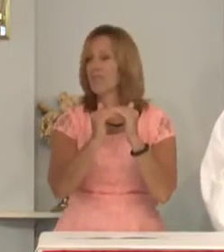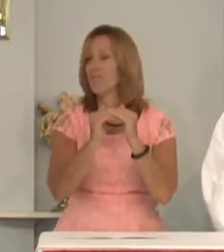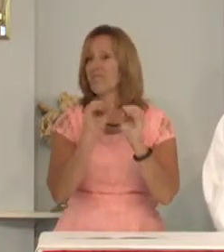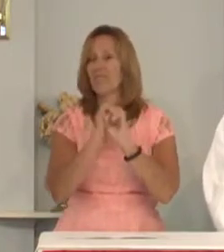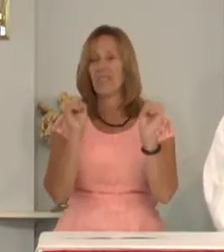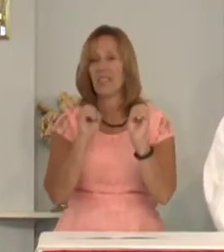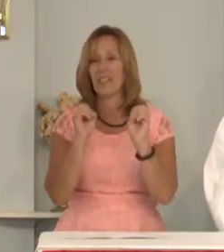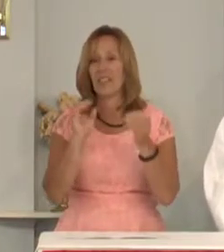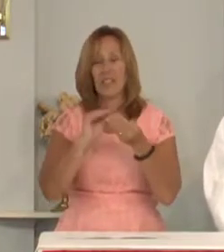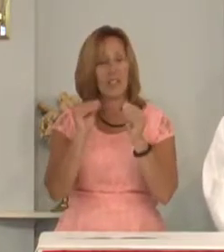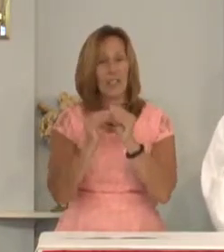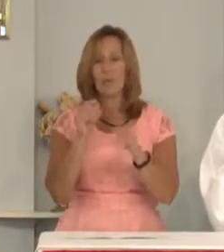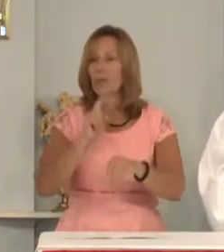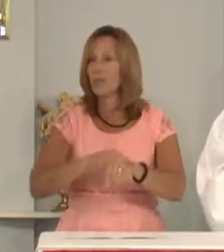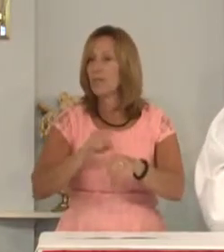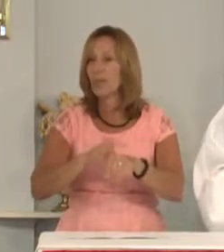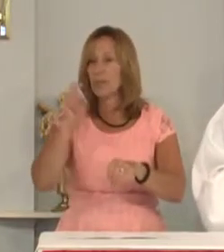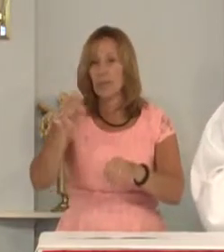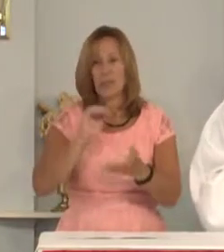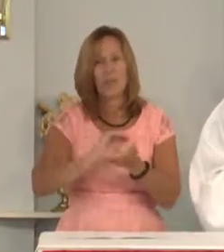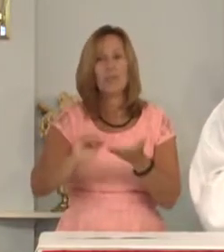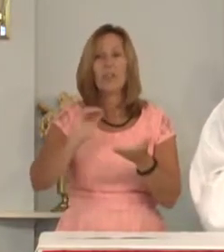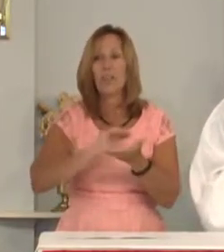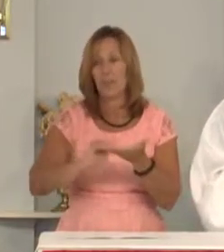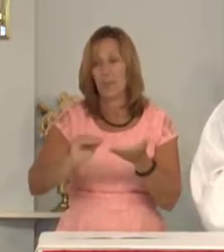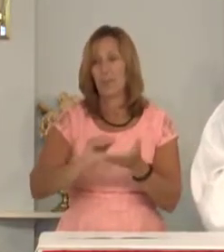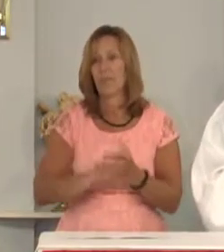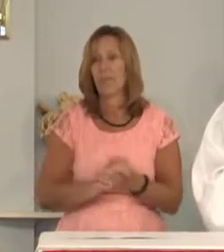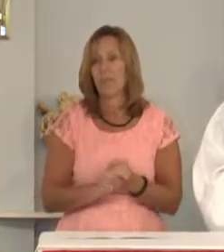to the number of times you should forgive.